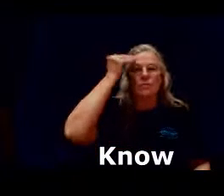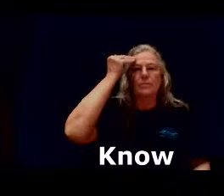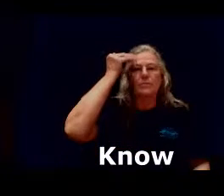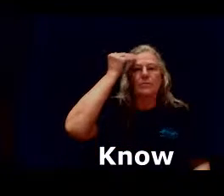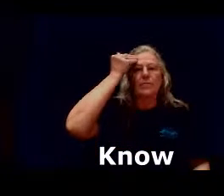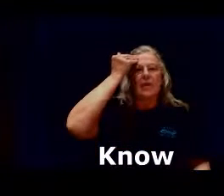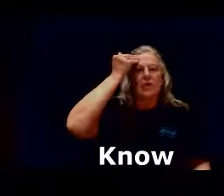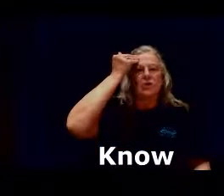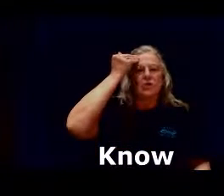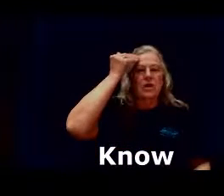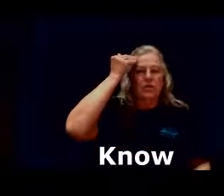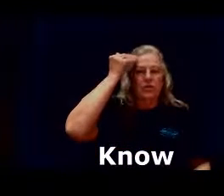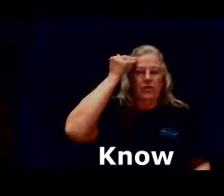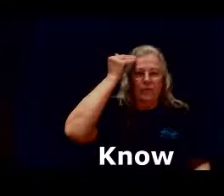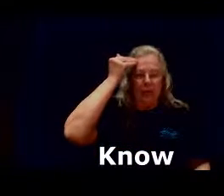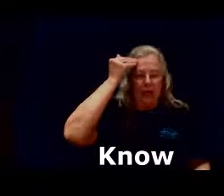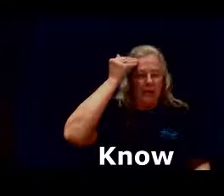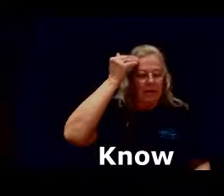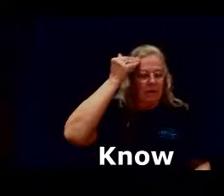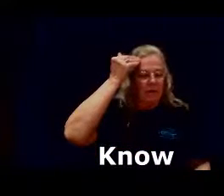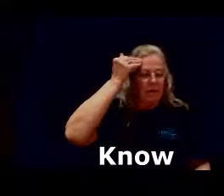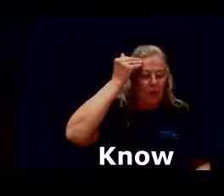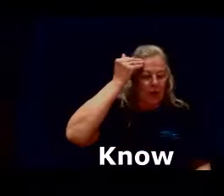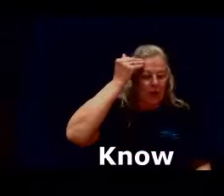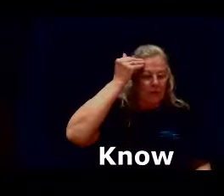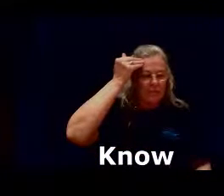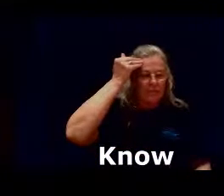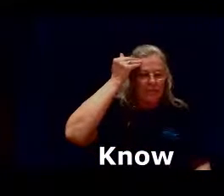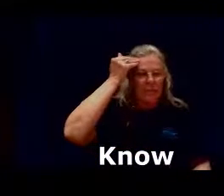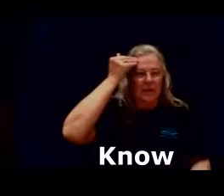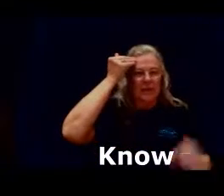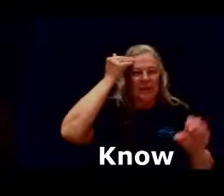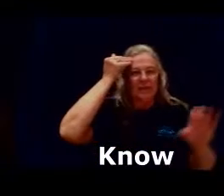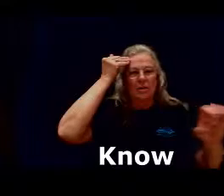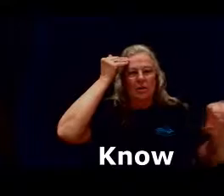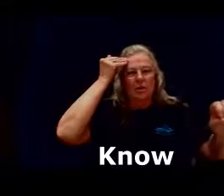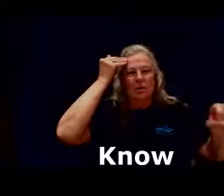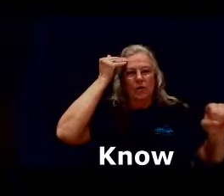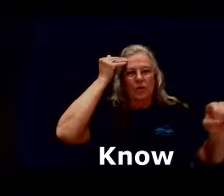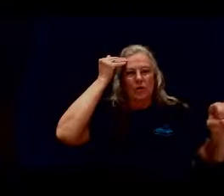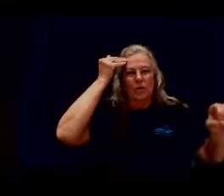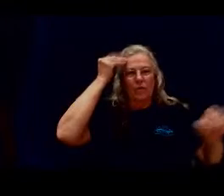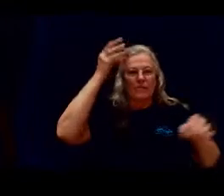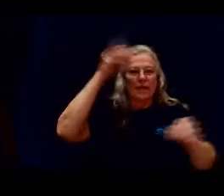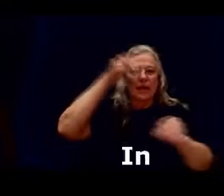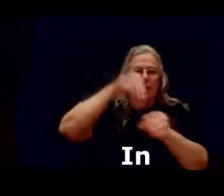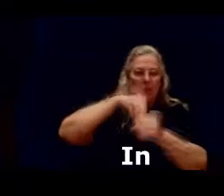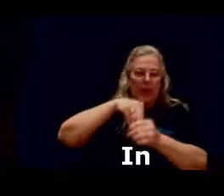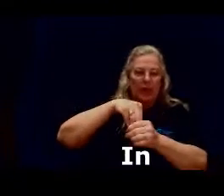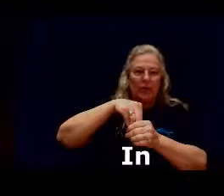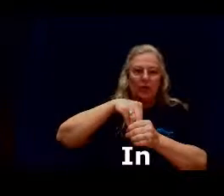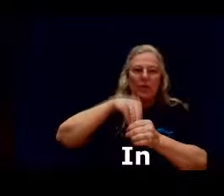just touch your forehead you know that in your hand forms a cup and your